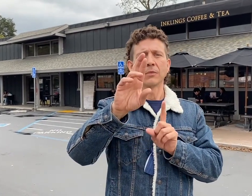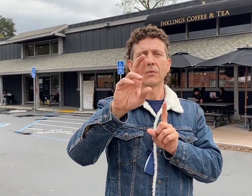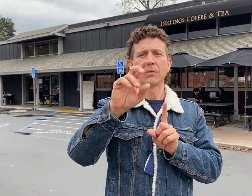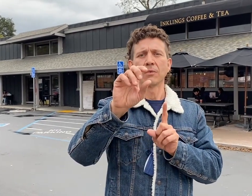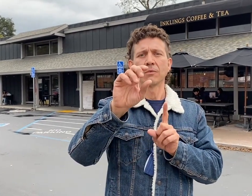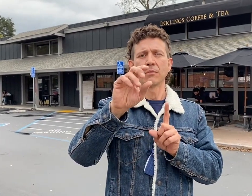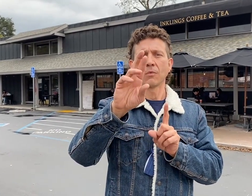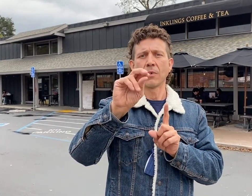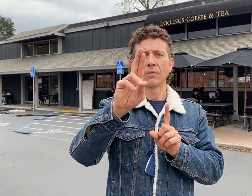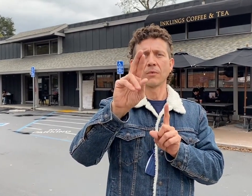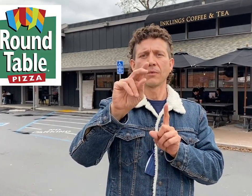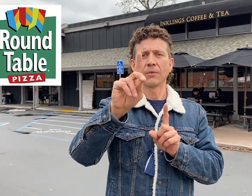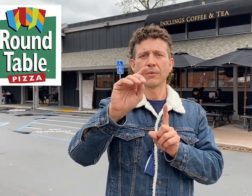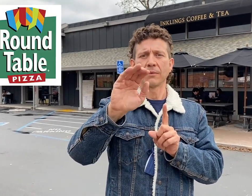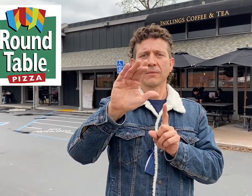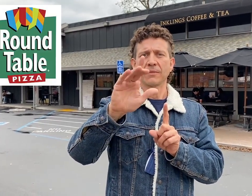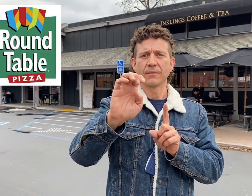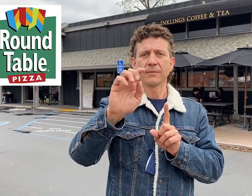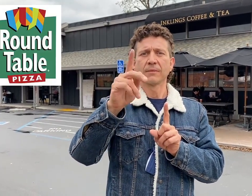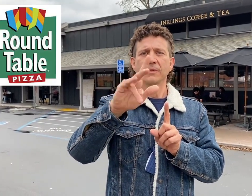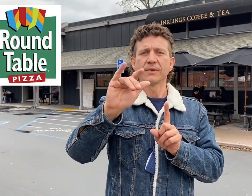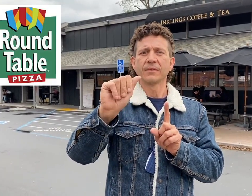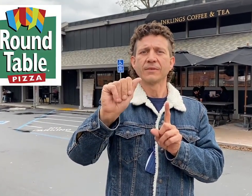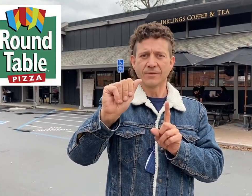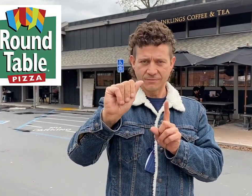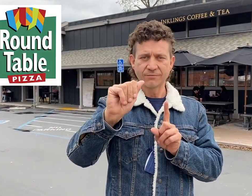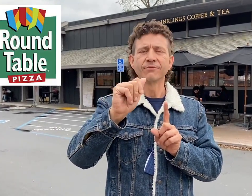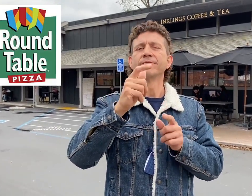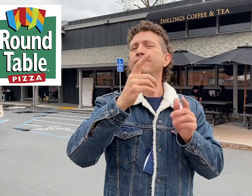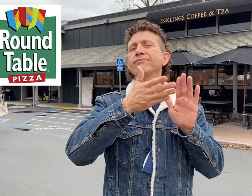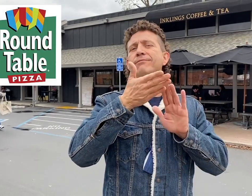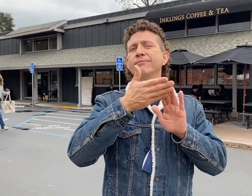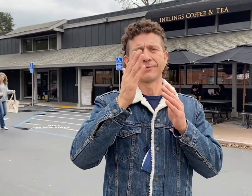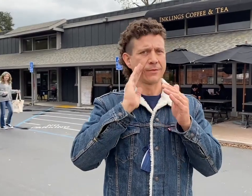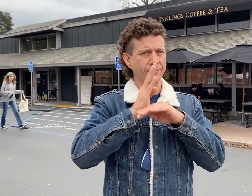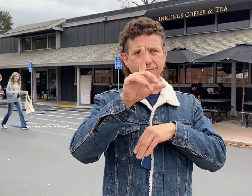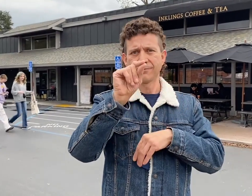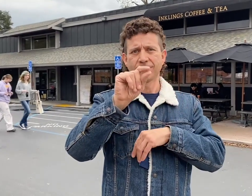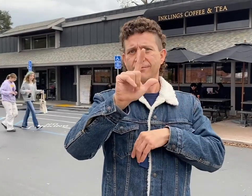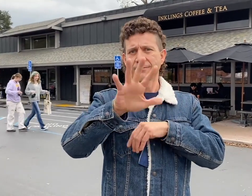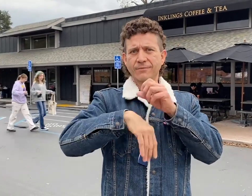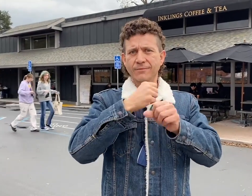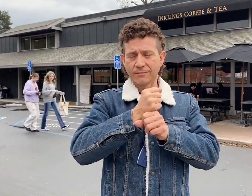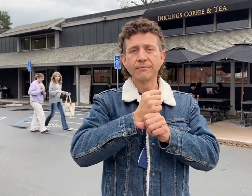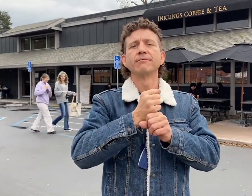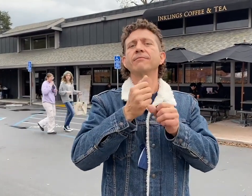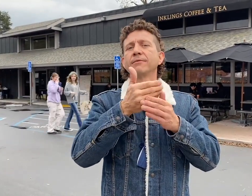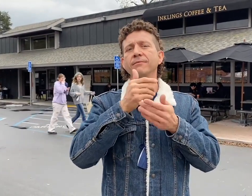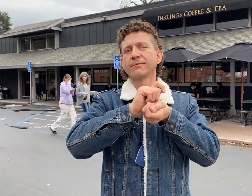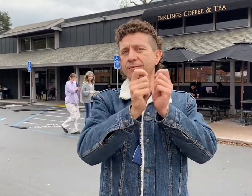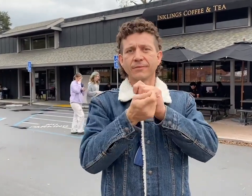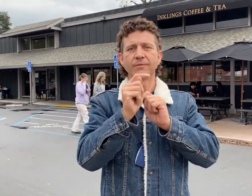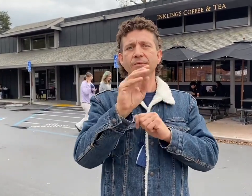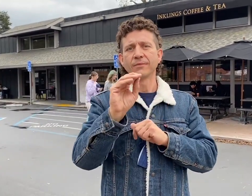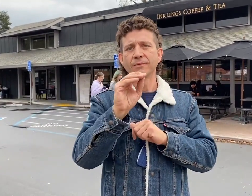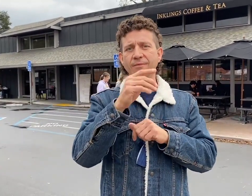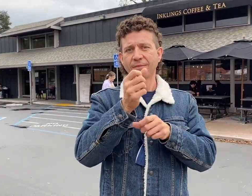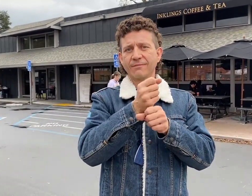Originally, this was the home of Round Table Pizza for around 25 years, before it changed its ownership to what is now Inklings